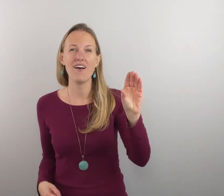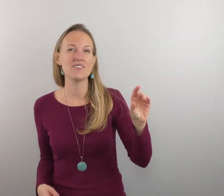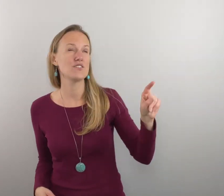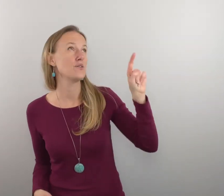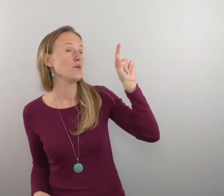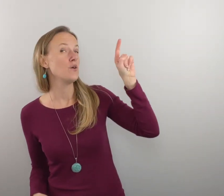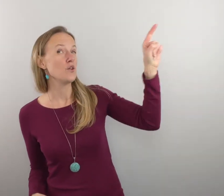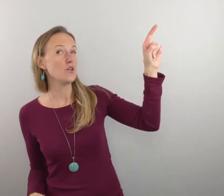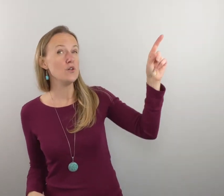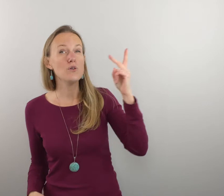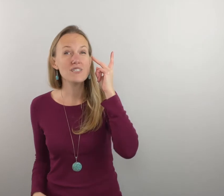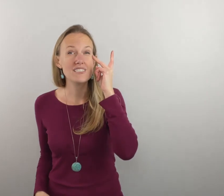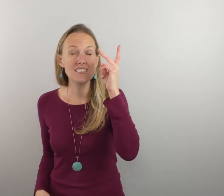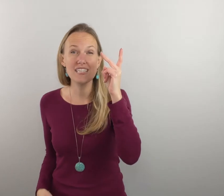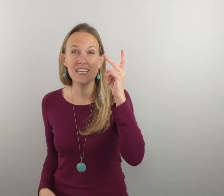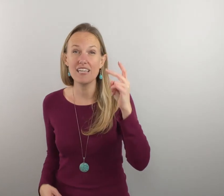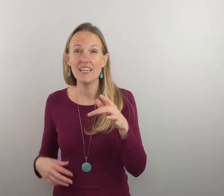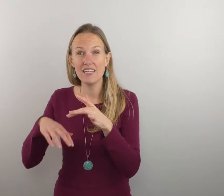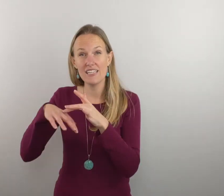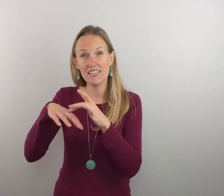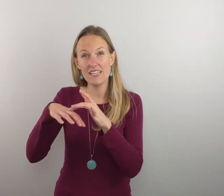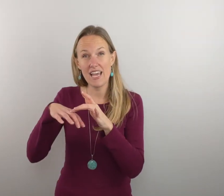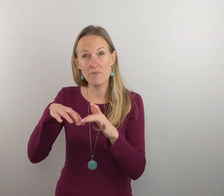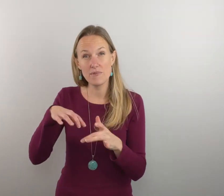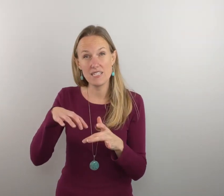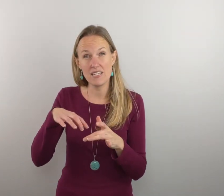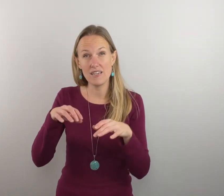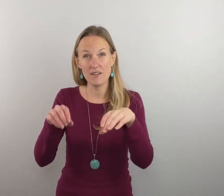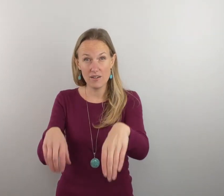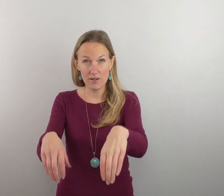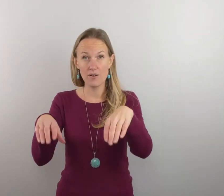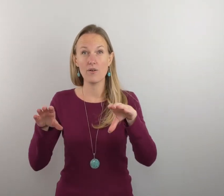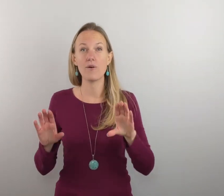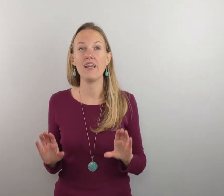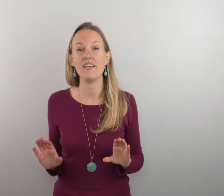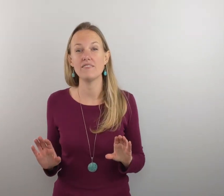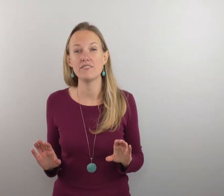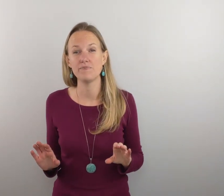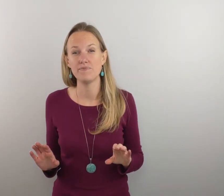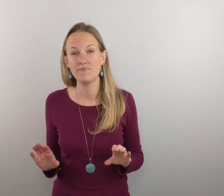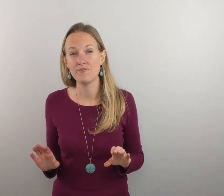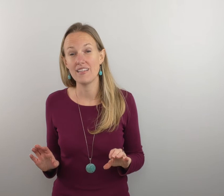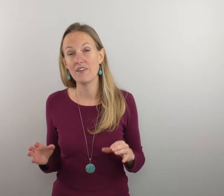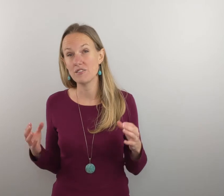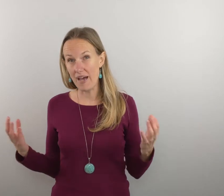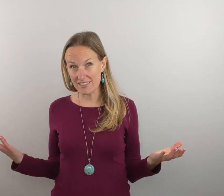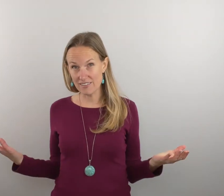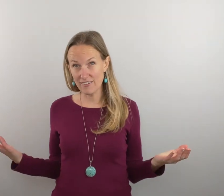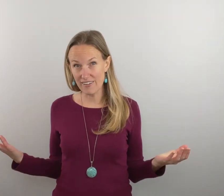you see the empty grave and then it goes back to the chorus